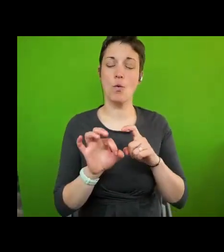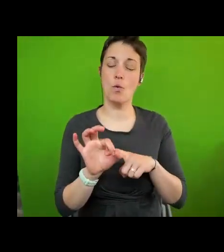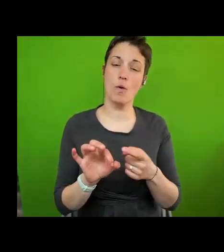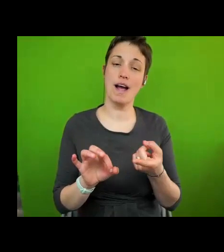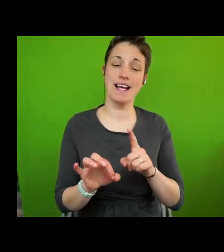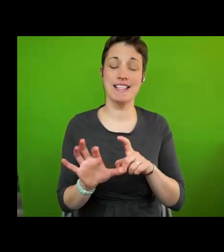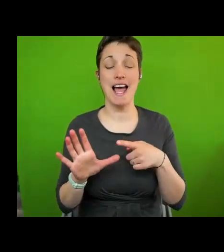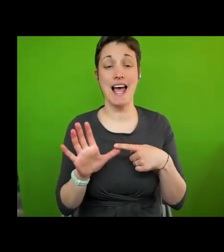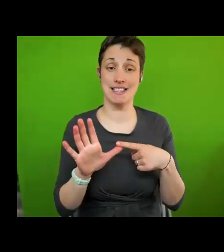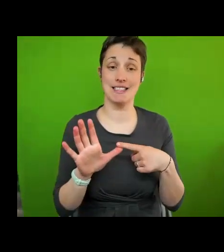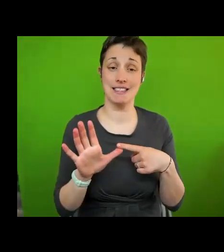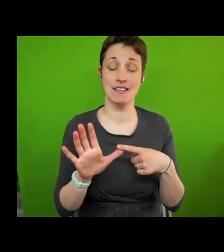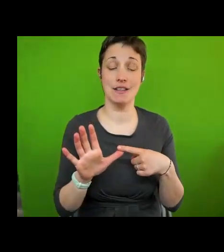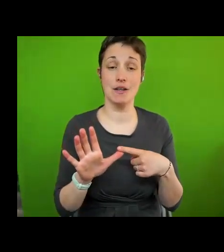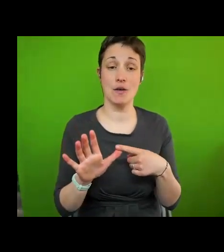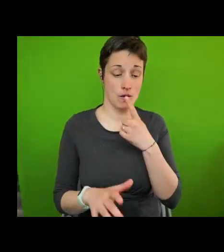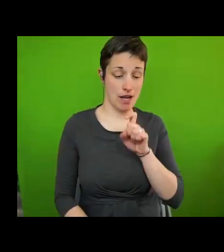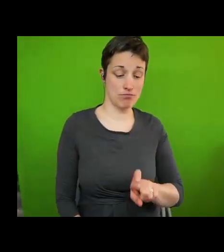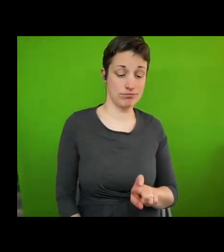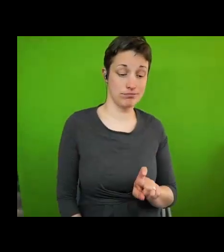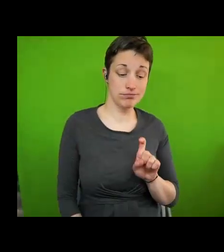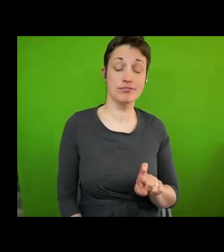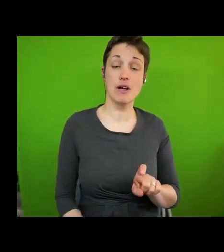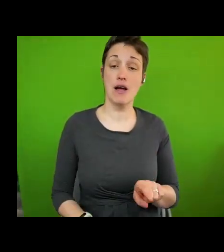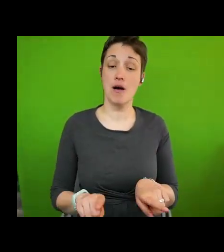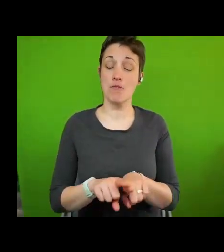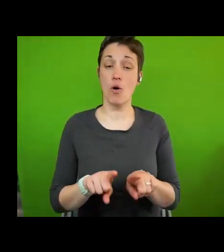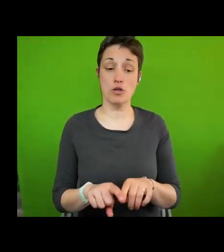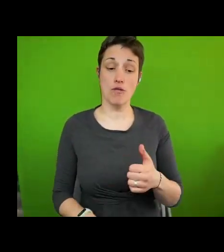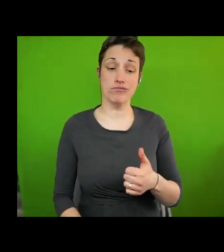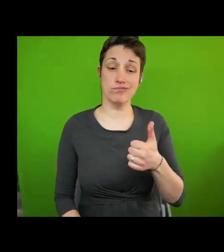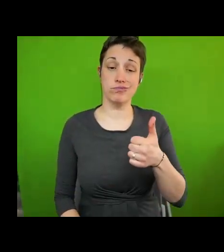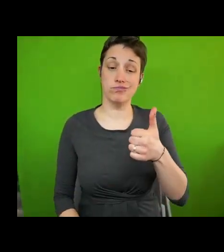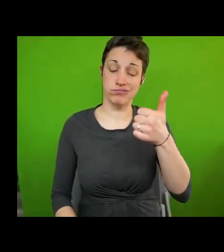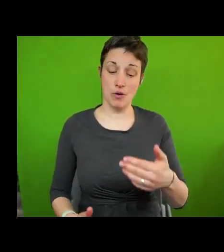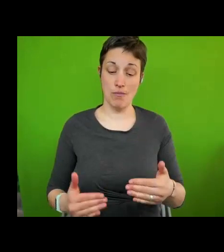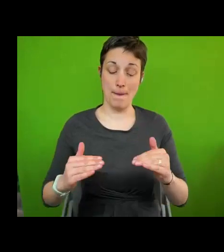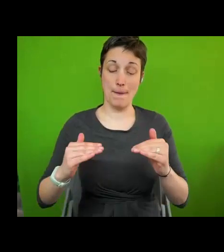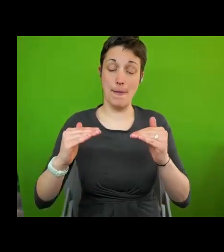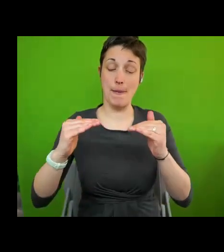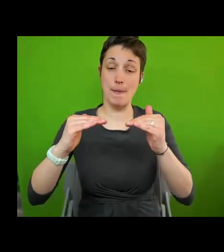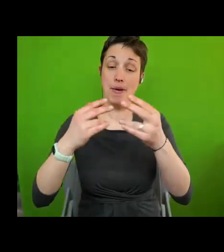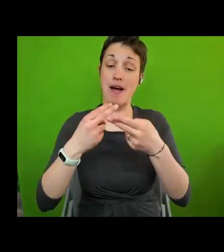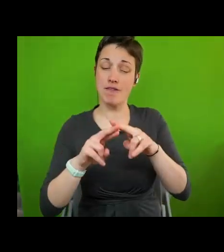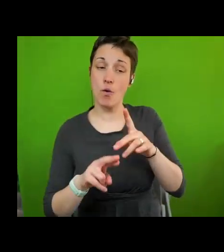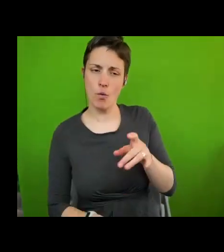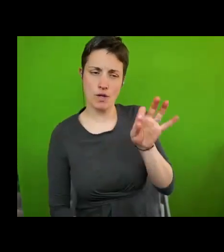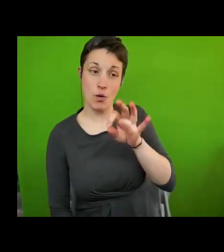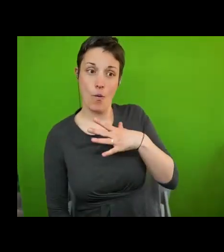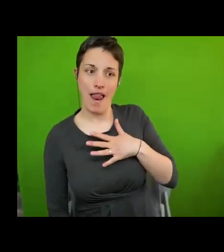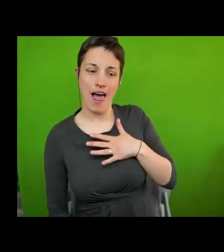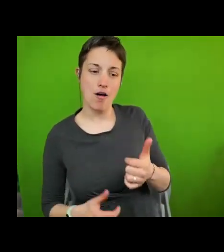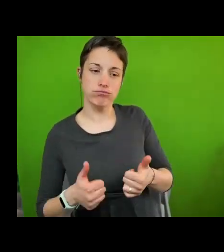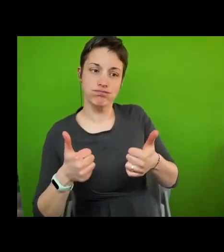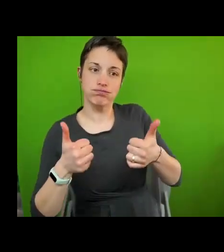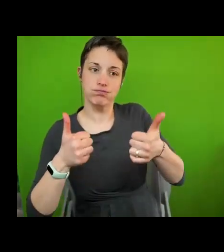You can also push those questions up the priority list by voting for them if you particularly like a question, in